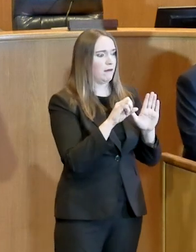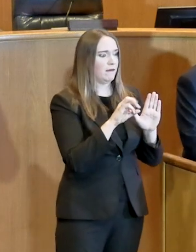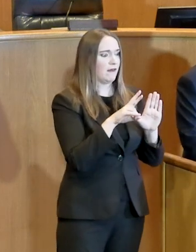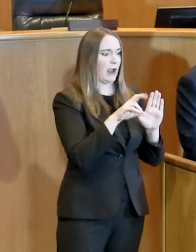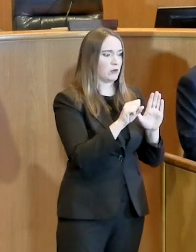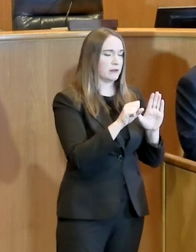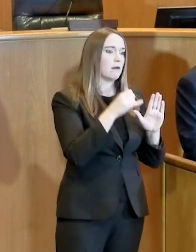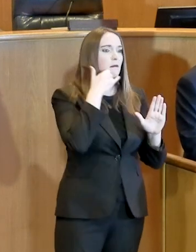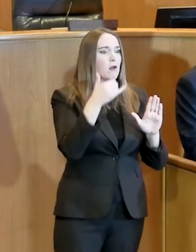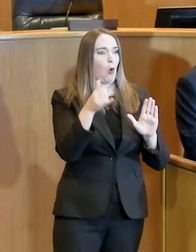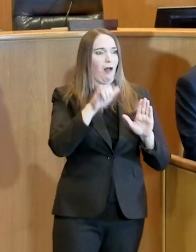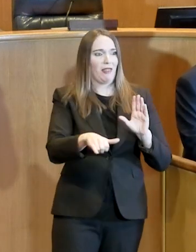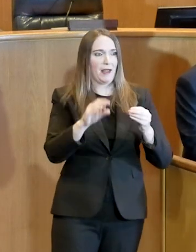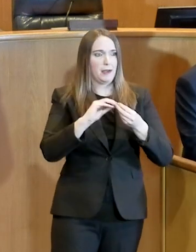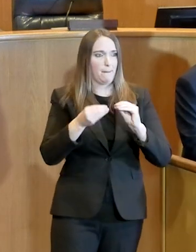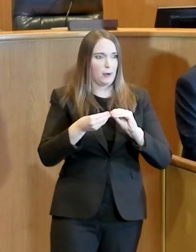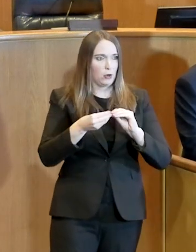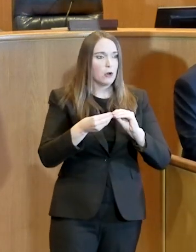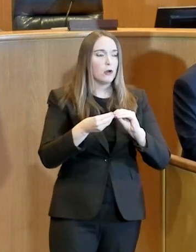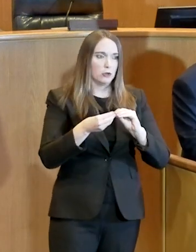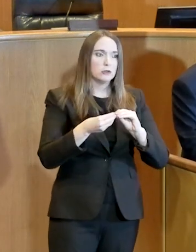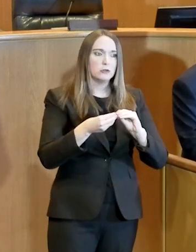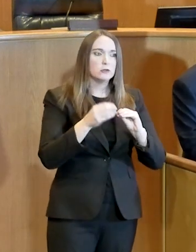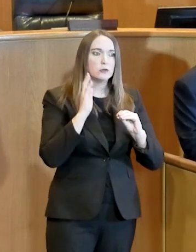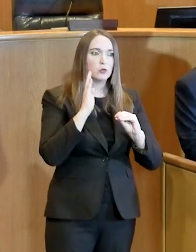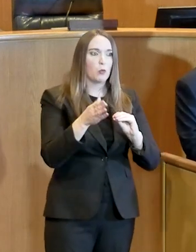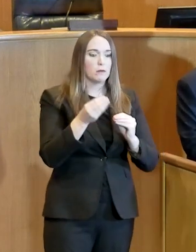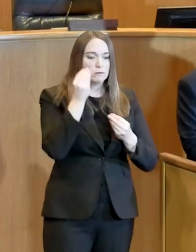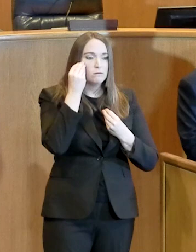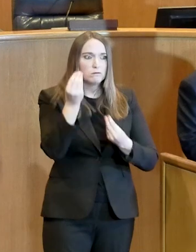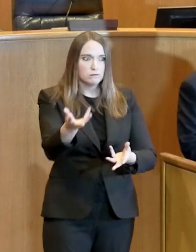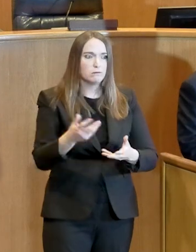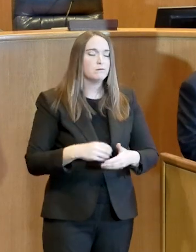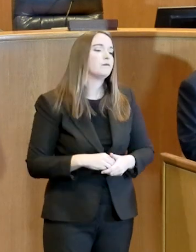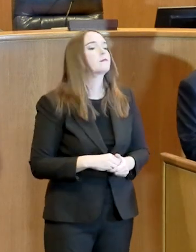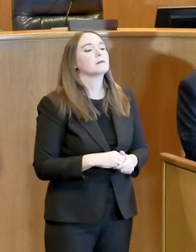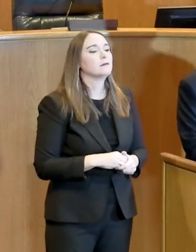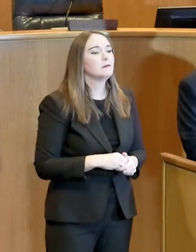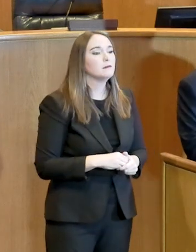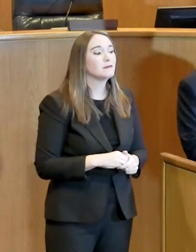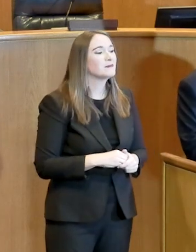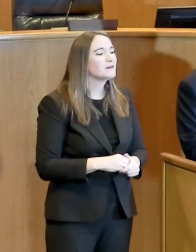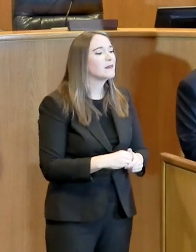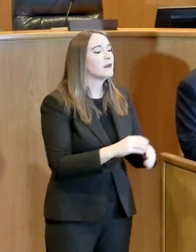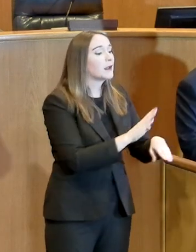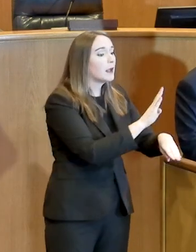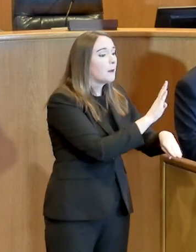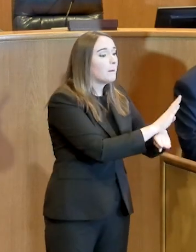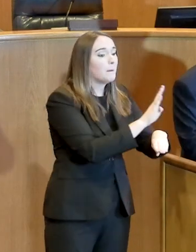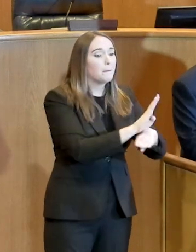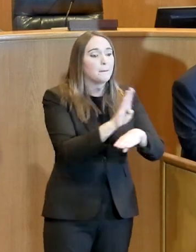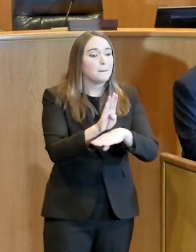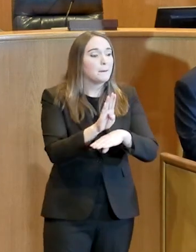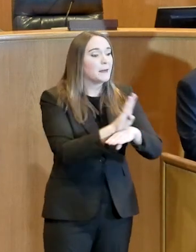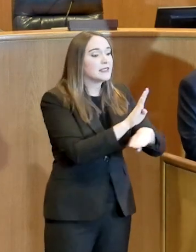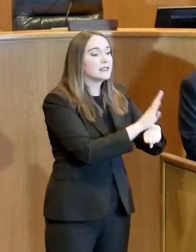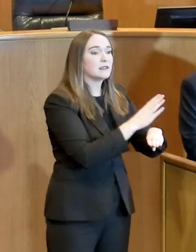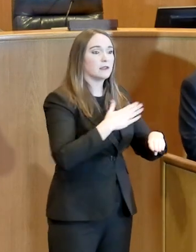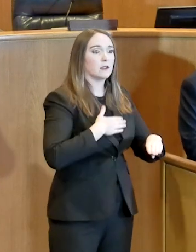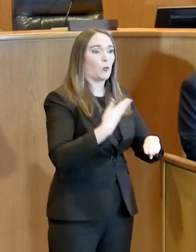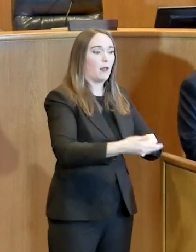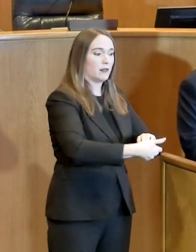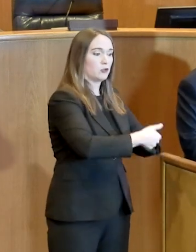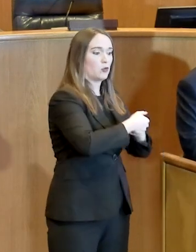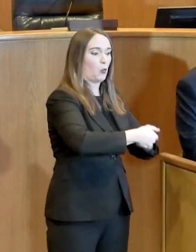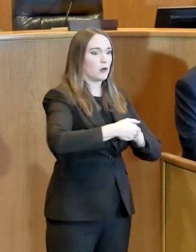Now, I also have to say thank you to so many of our businesses that have cooperated even ahead of